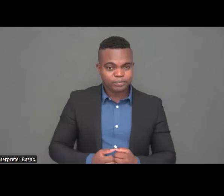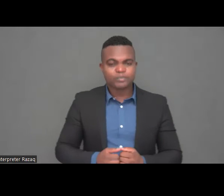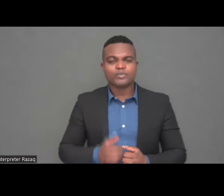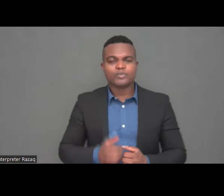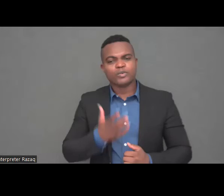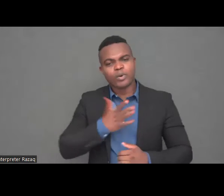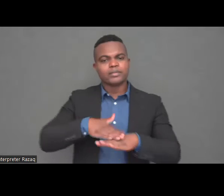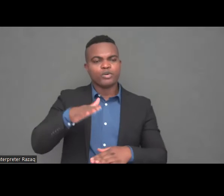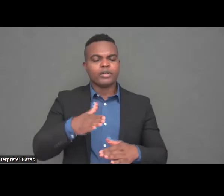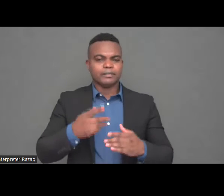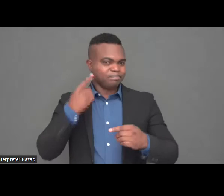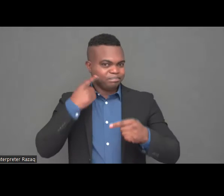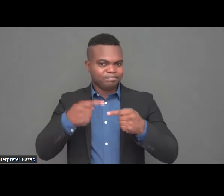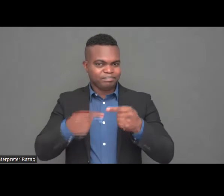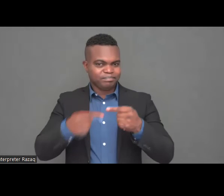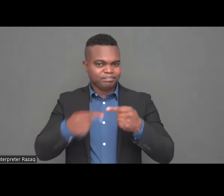We would need